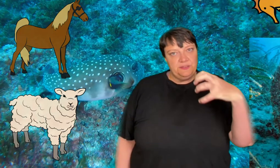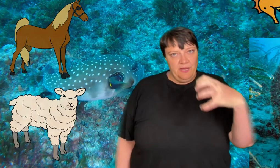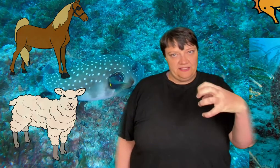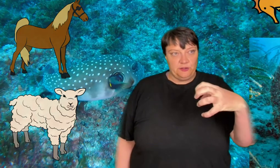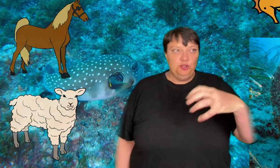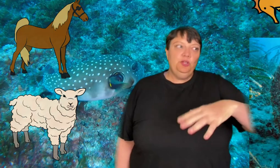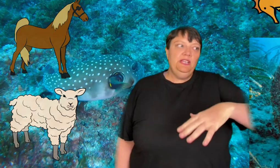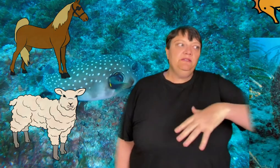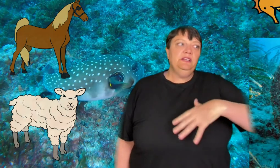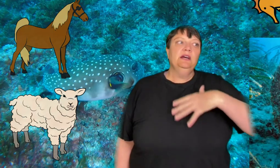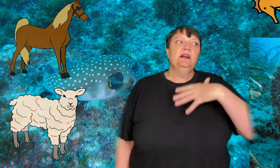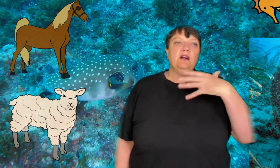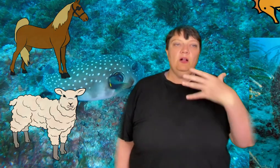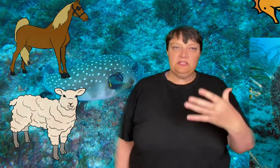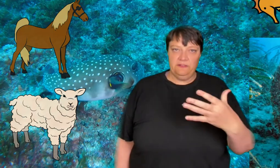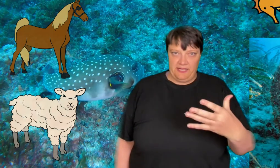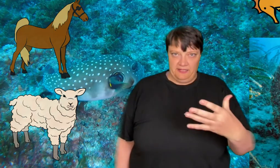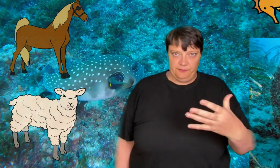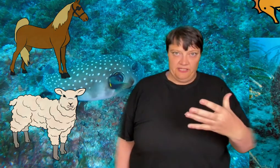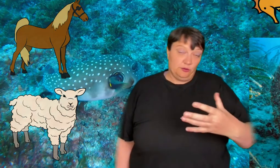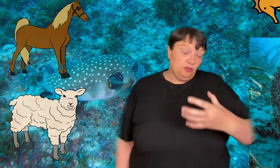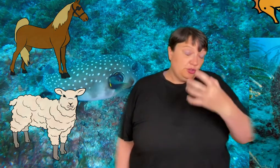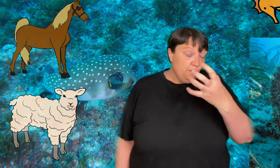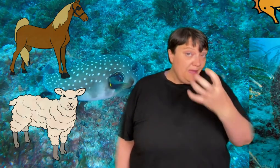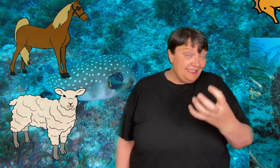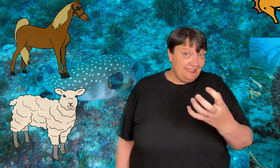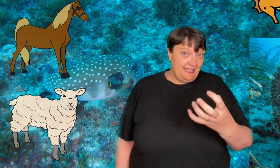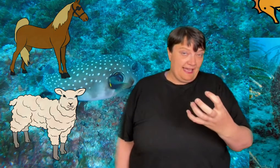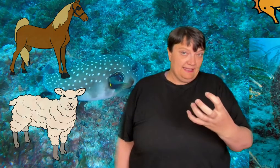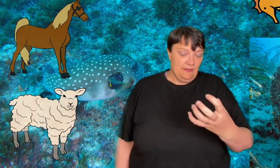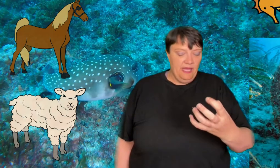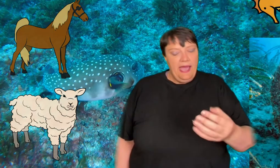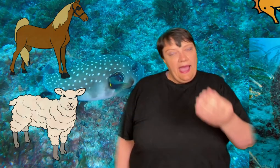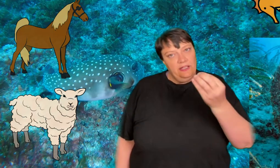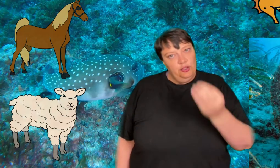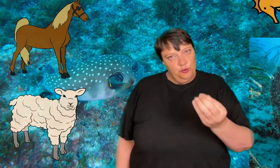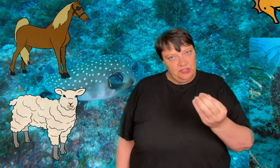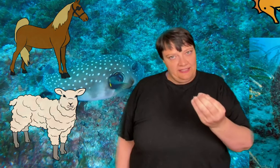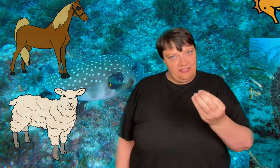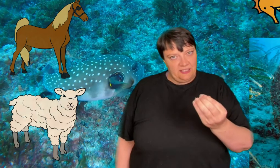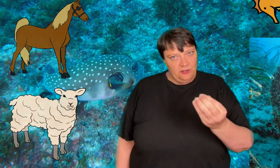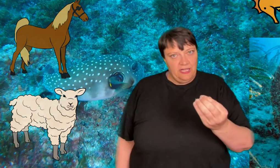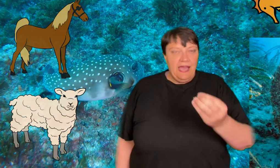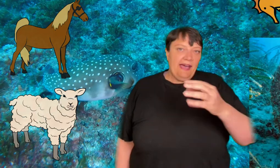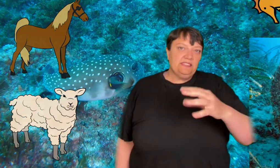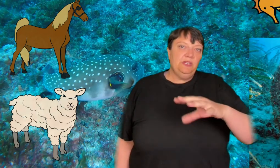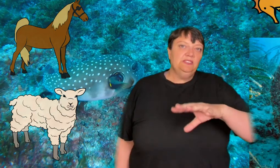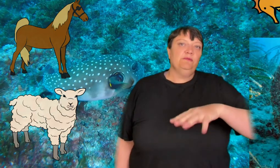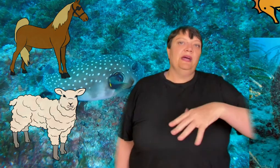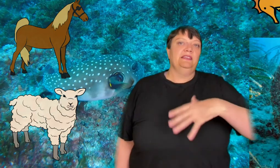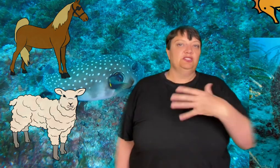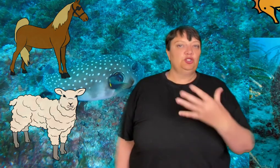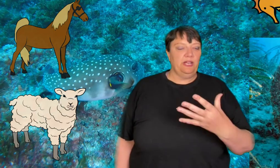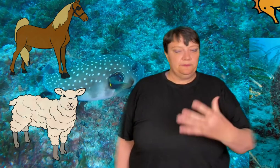these mussels, you could even cultivate these mussels, domesticate them and use that silk as